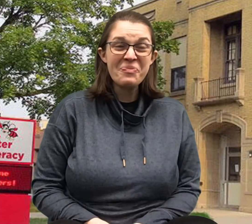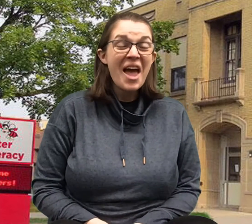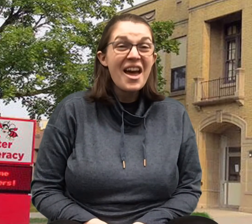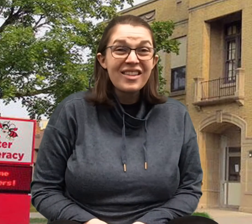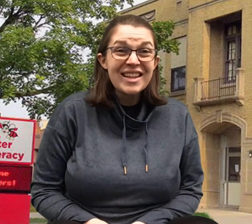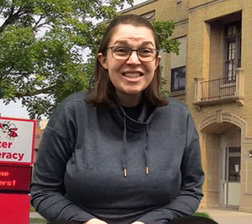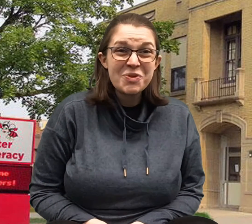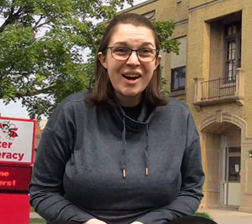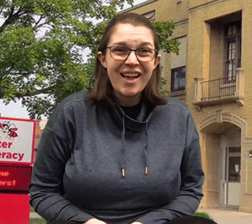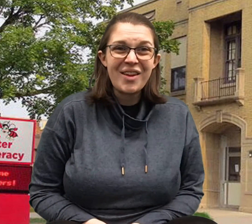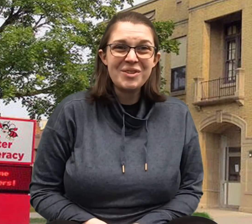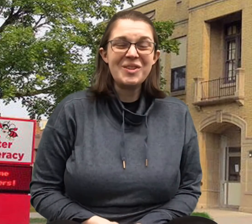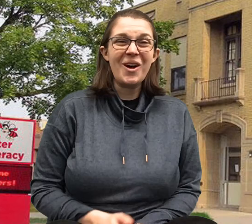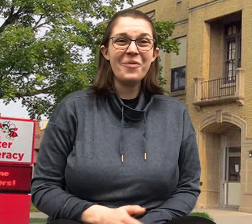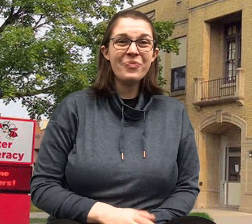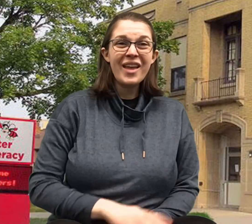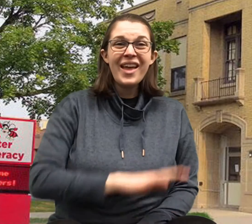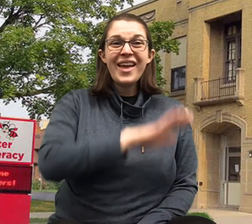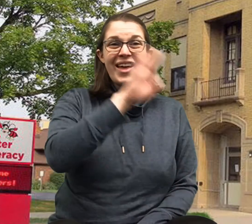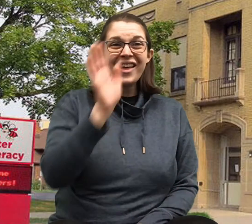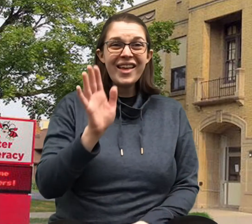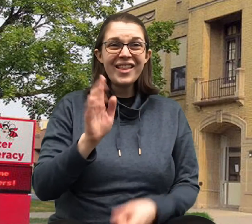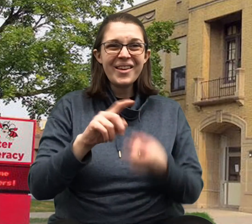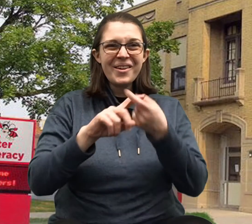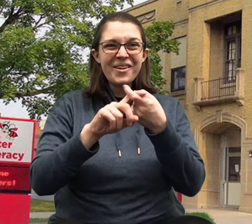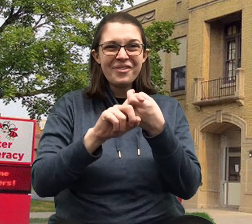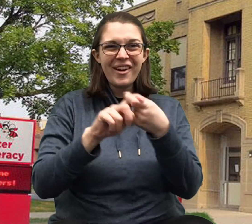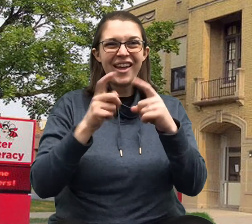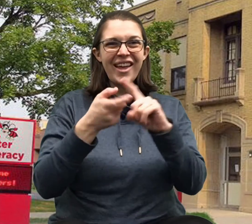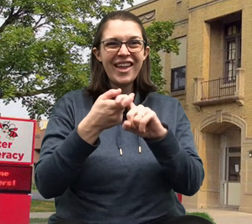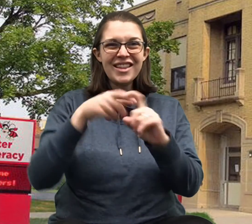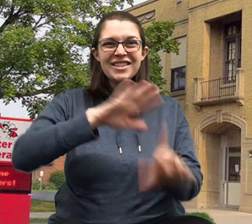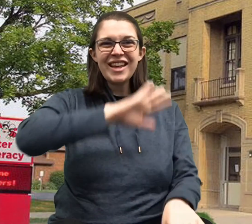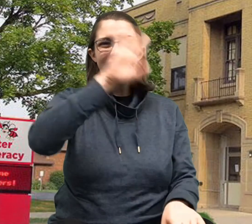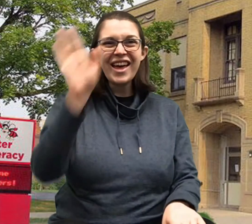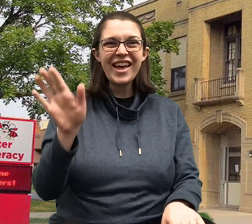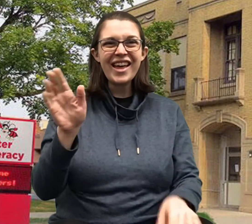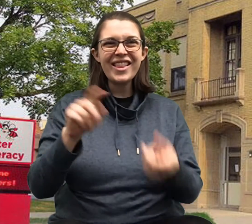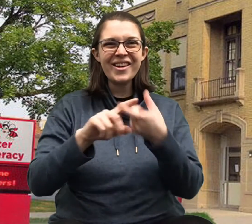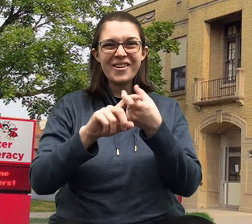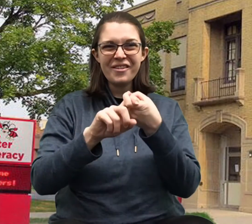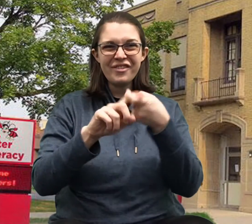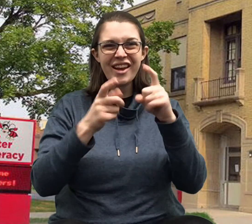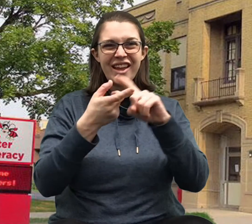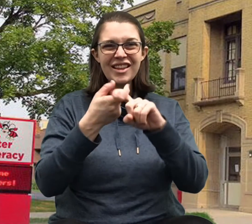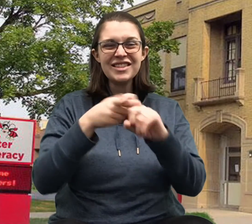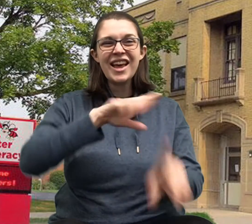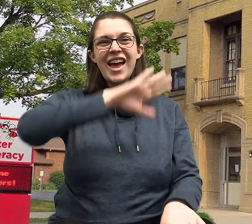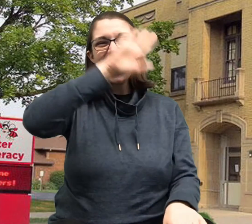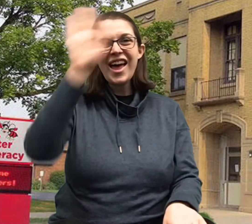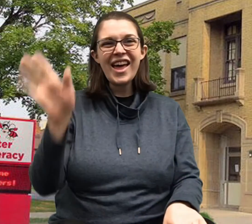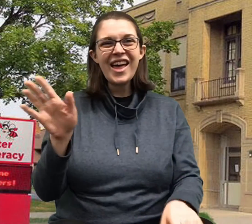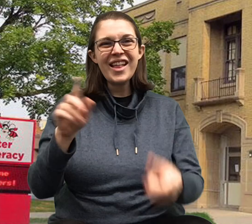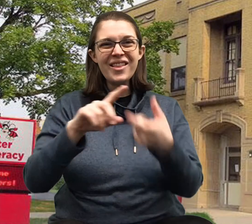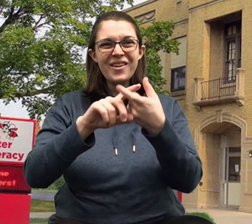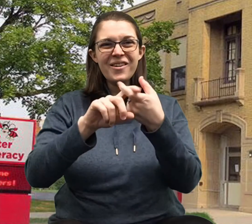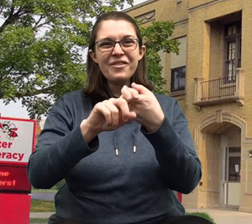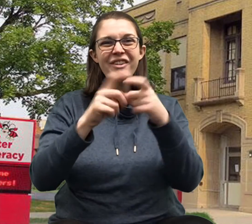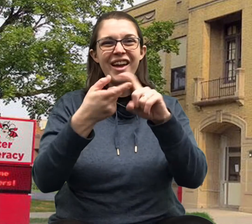Let's do our hello song. Hello friends, hello friends, hello friends,